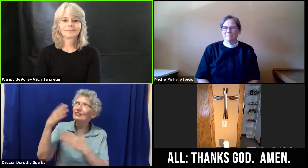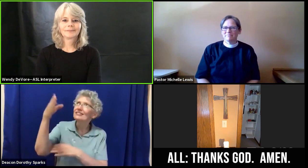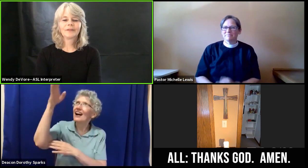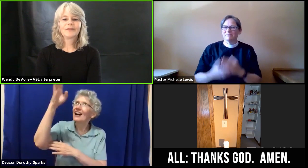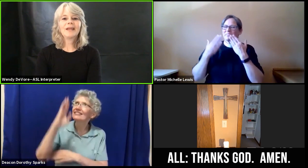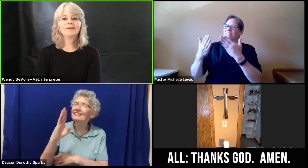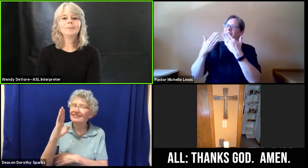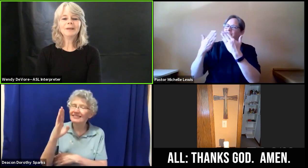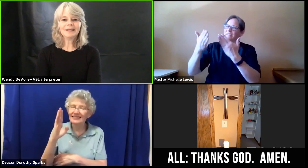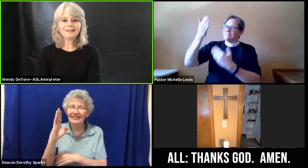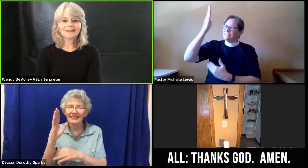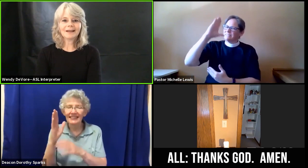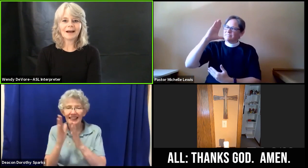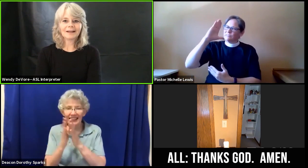Thanks be to God.